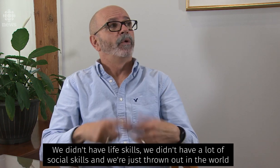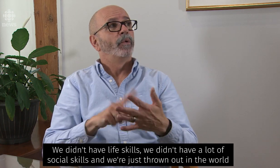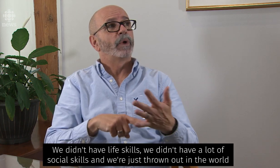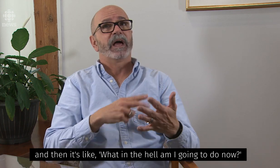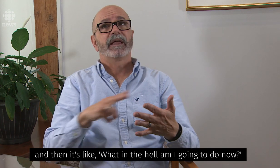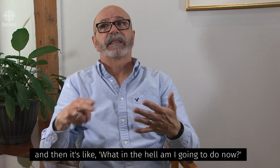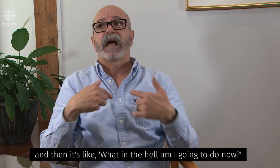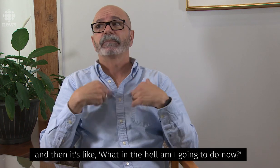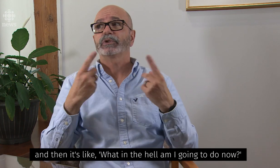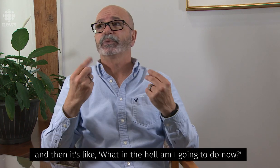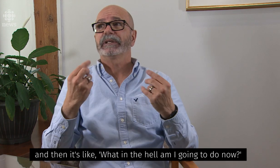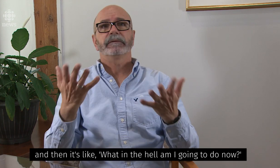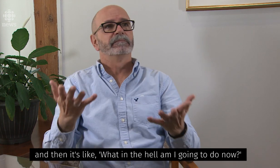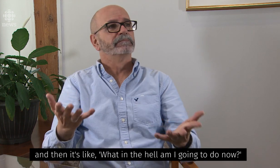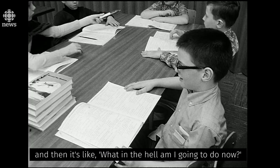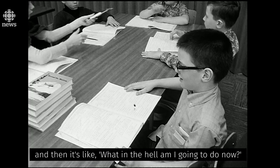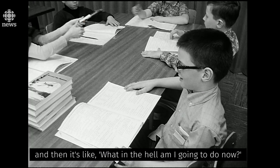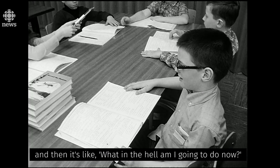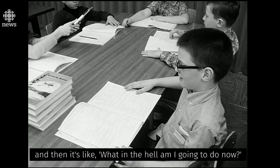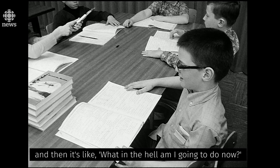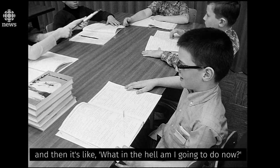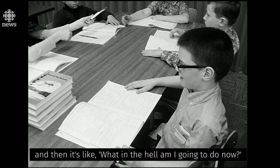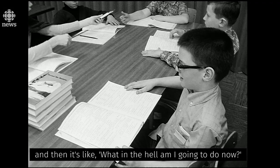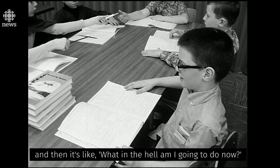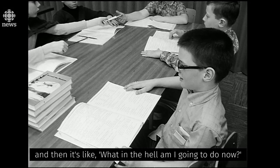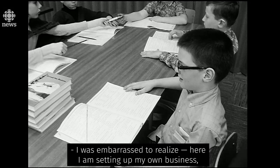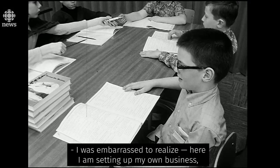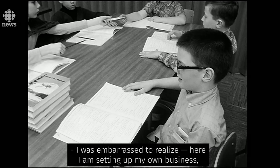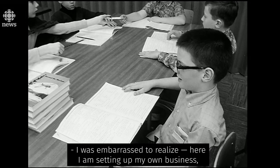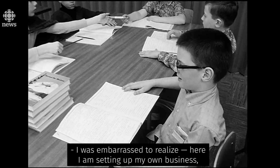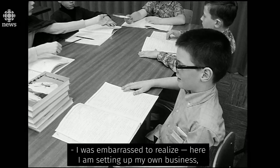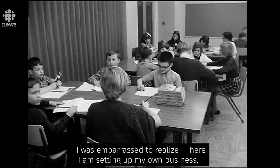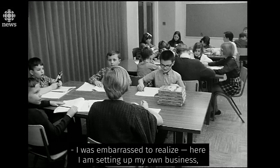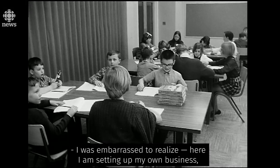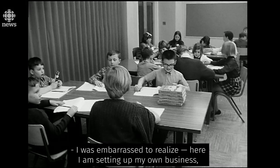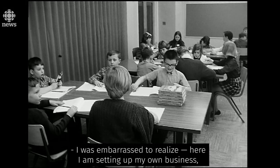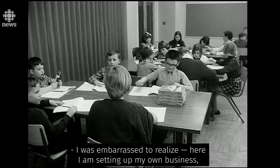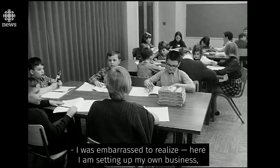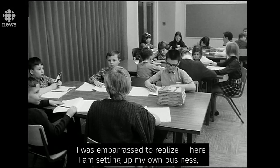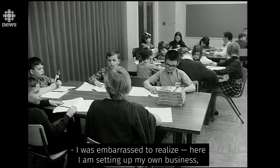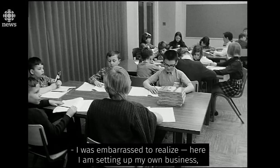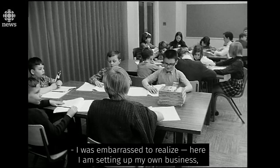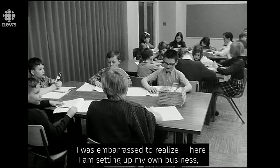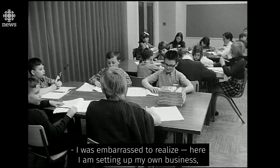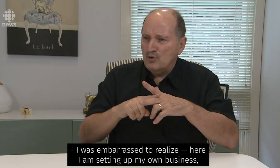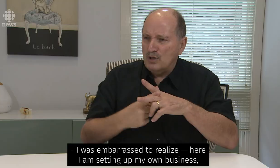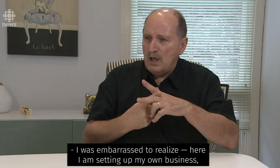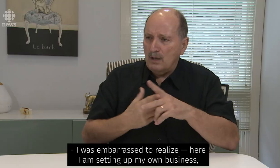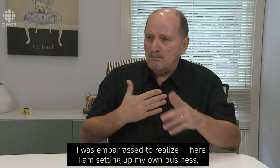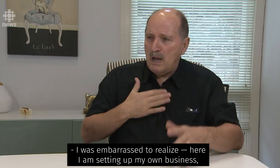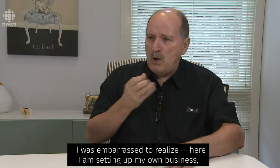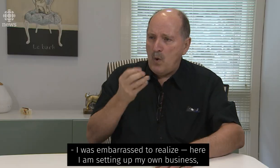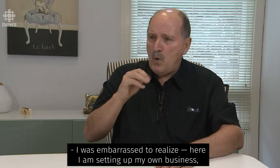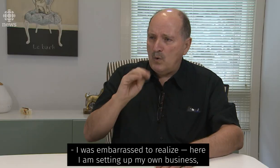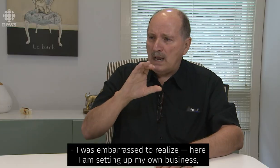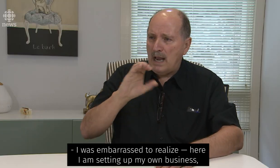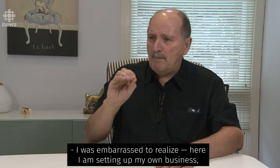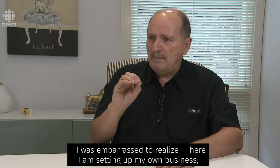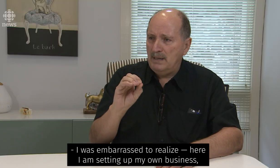world, and then it's like, what the hell am I going to do now? I was embarrassed to realize, you know, here I'm setting up my own